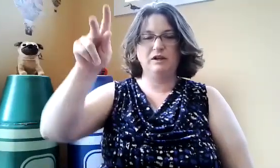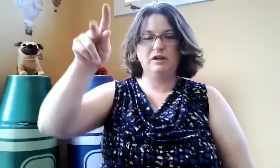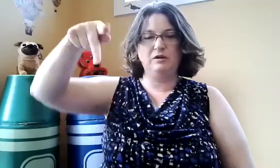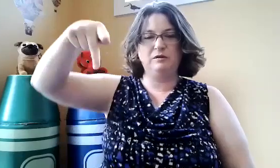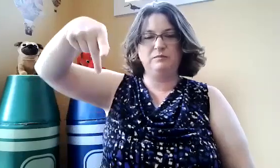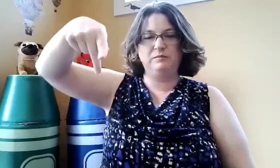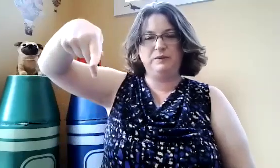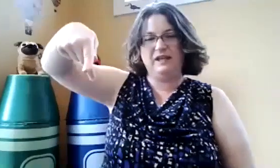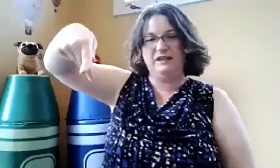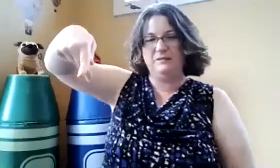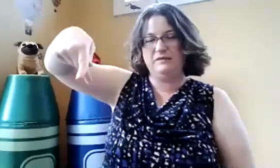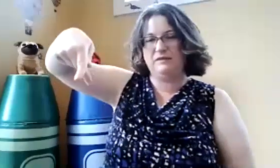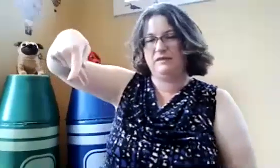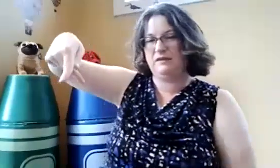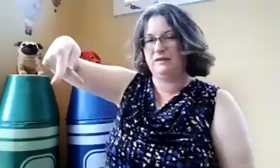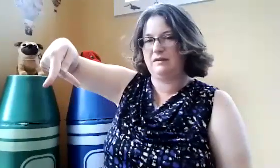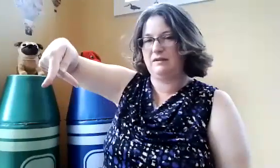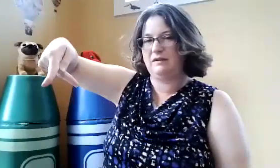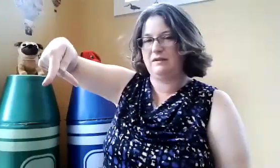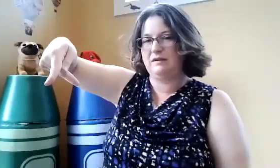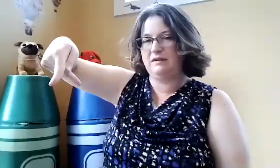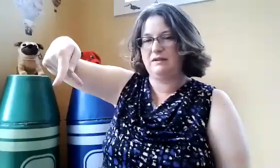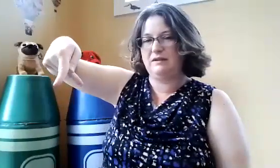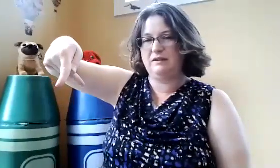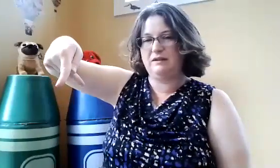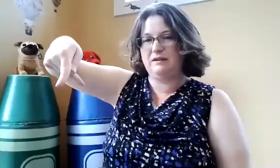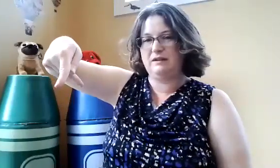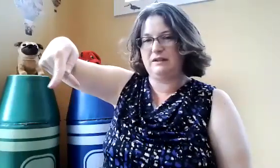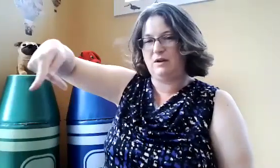P, that's how it looks like from the side,